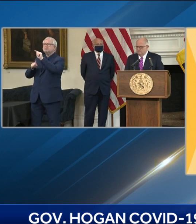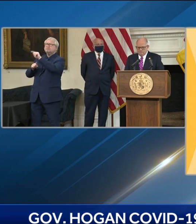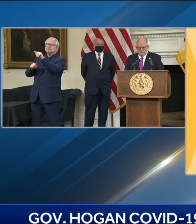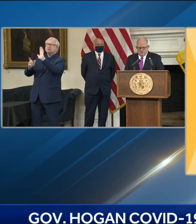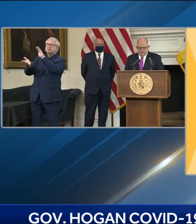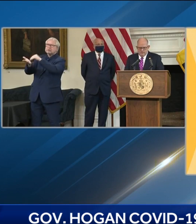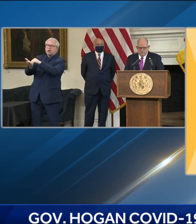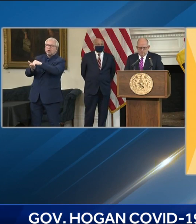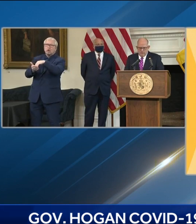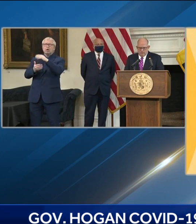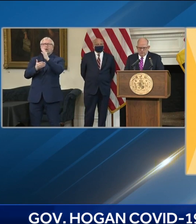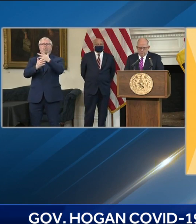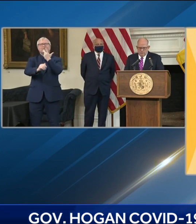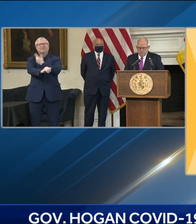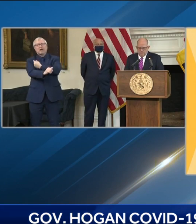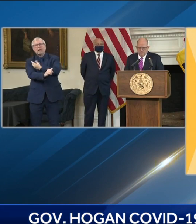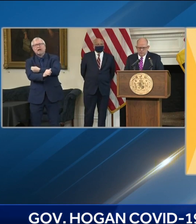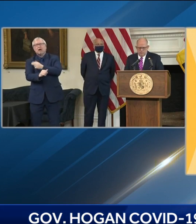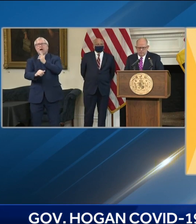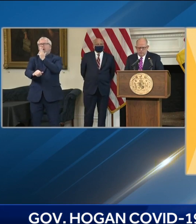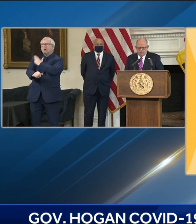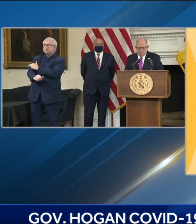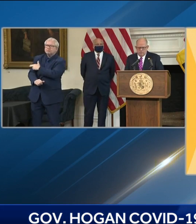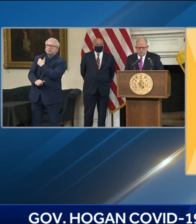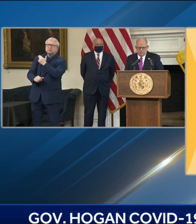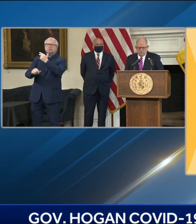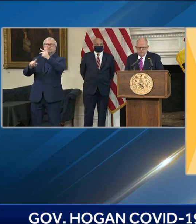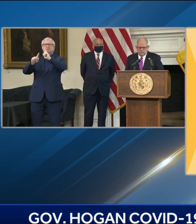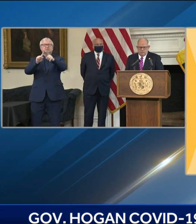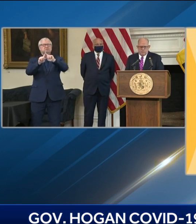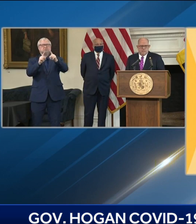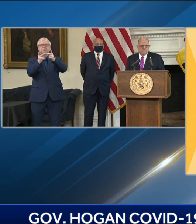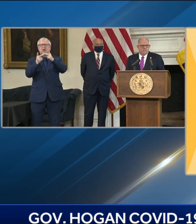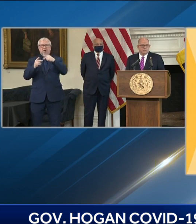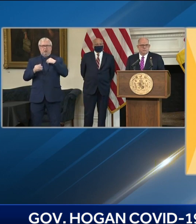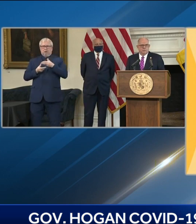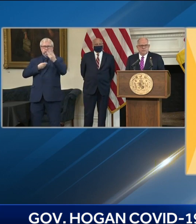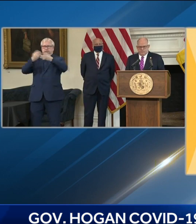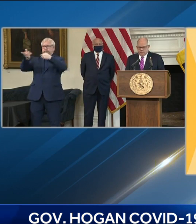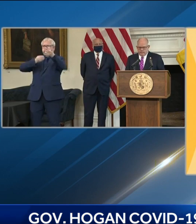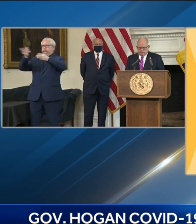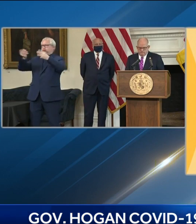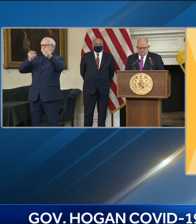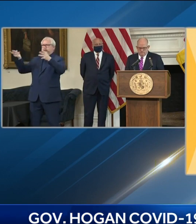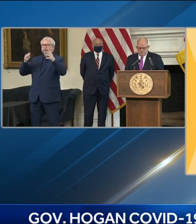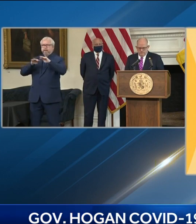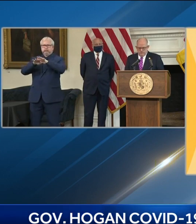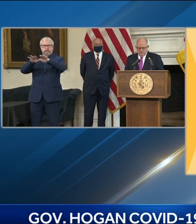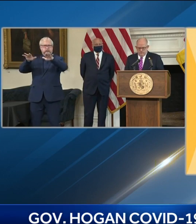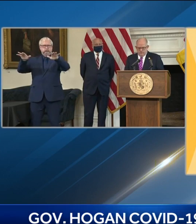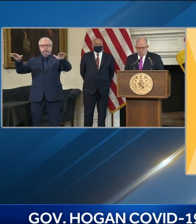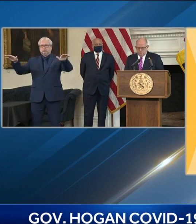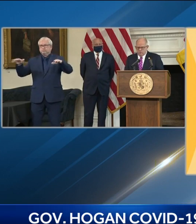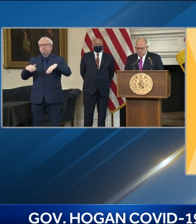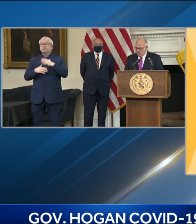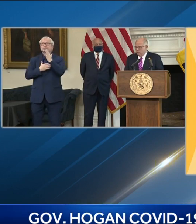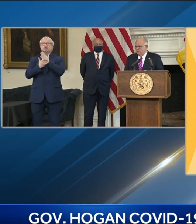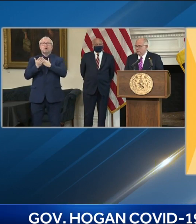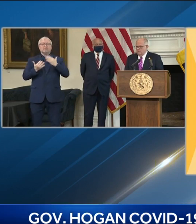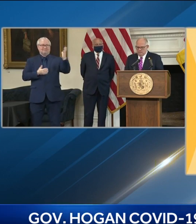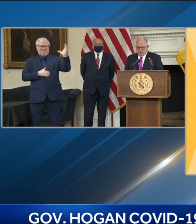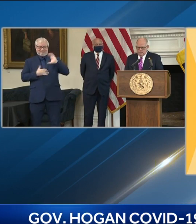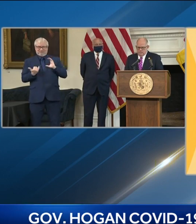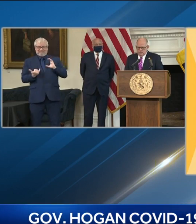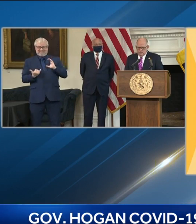departments. Providers will begin to receive their shipments of Johnson & Johnson as early as today. I want to